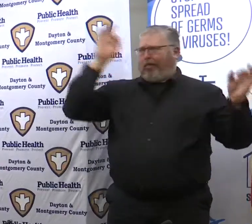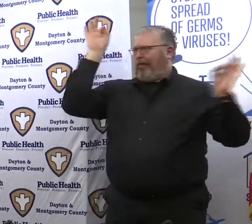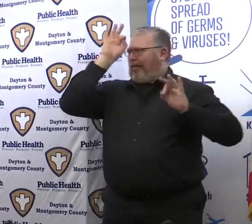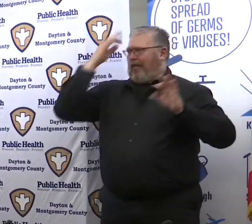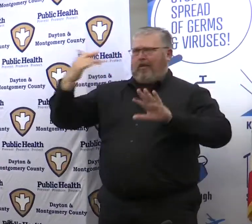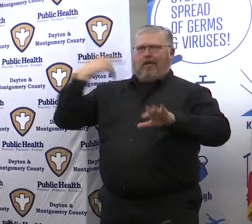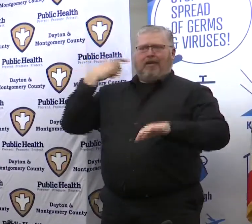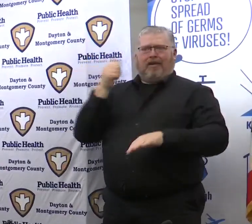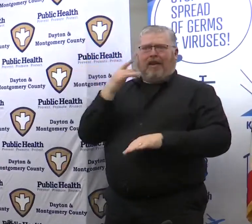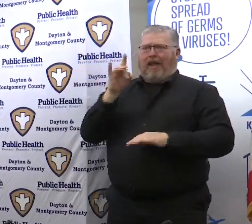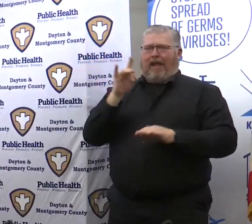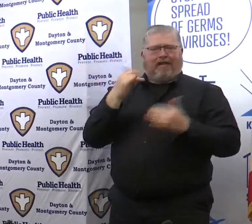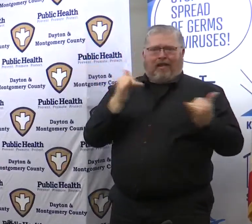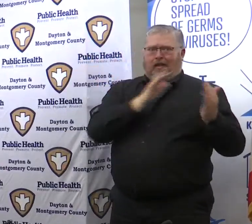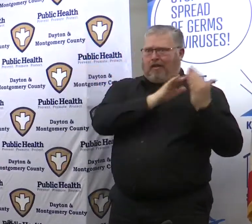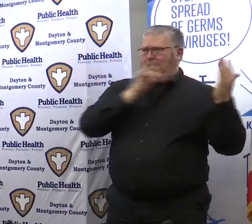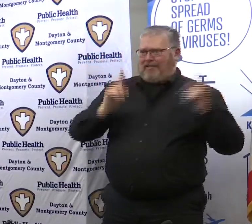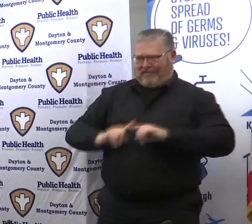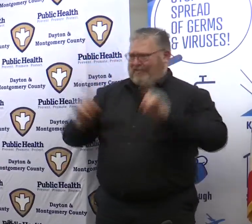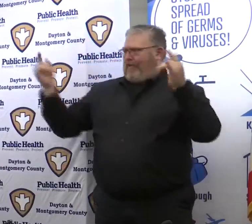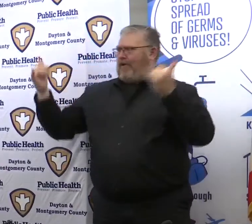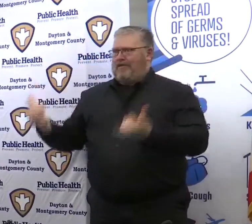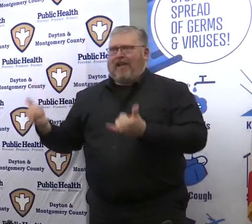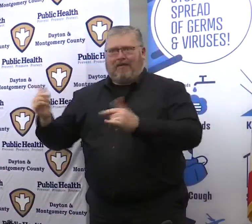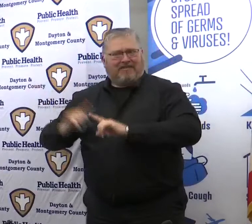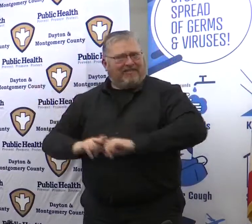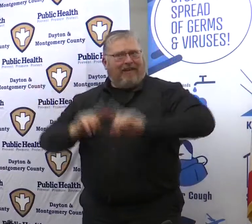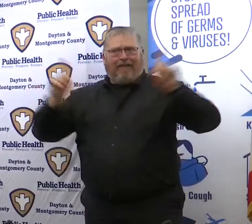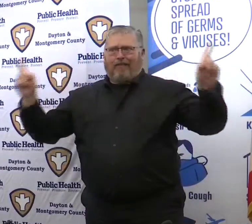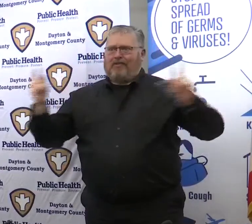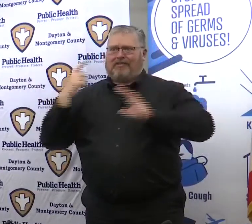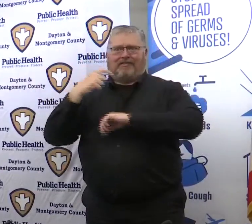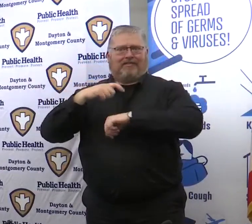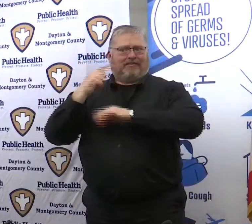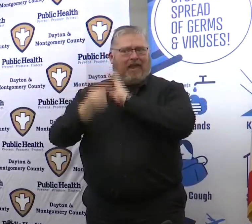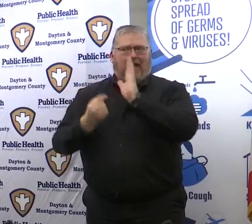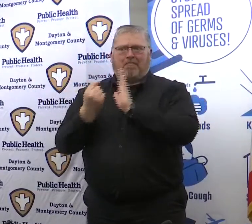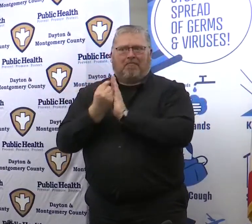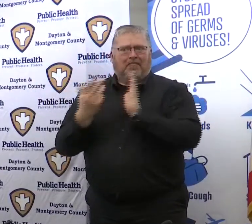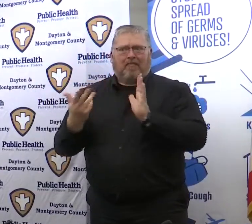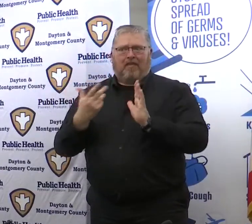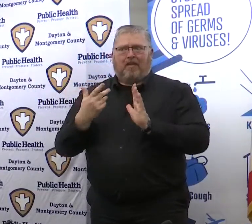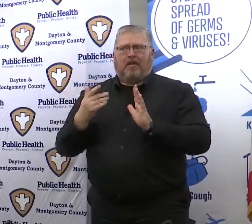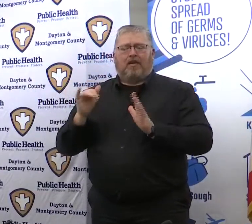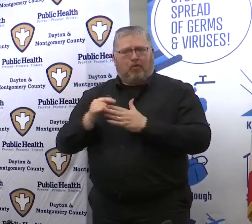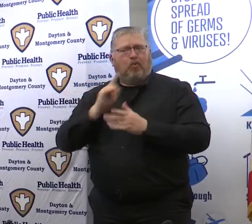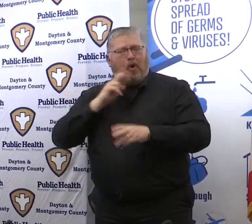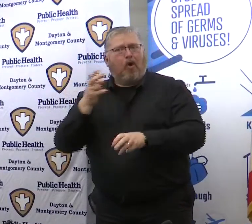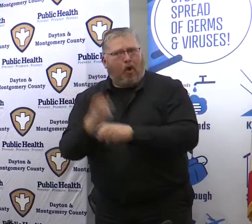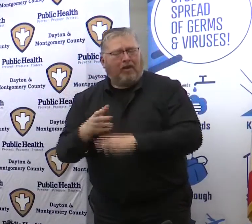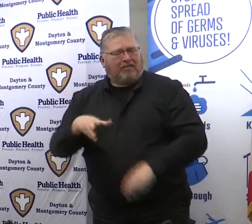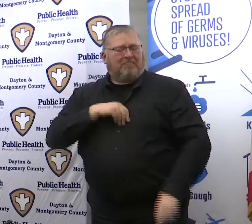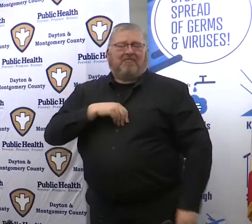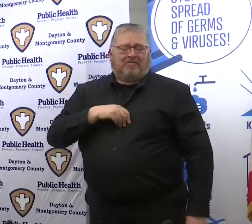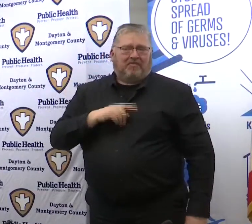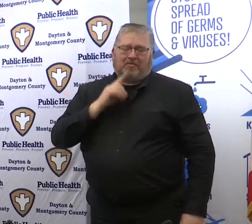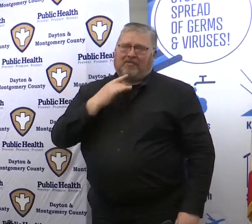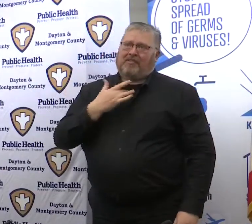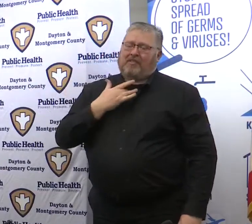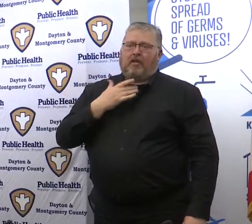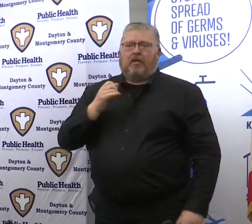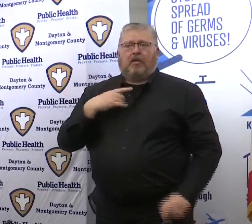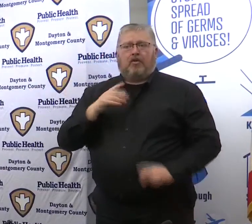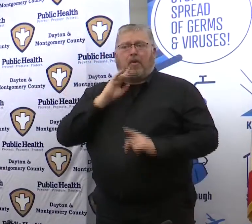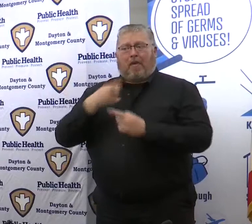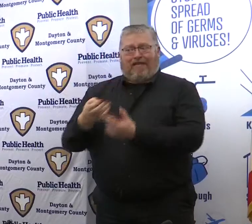you know it's way way different today and so I think folks and this is painful because especially if you're talking